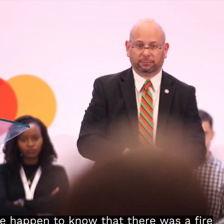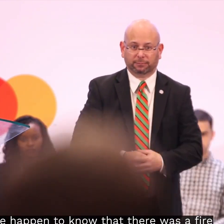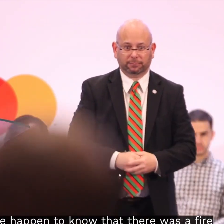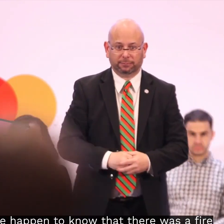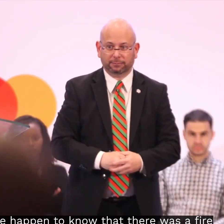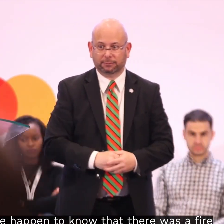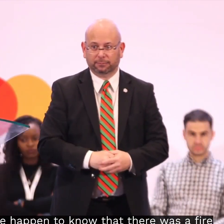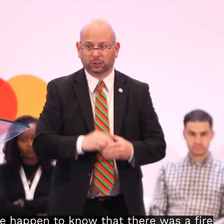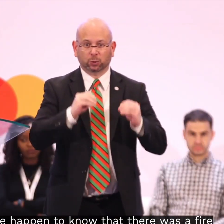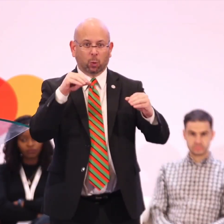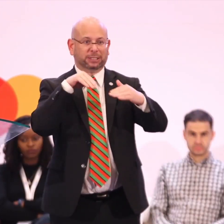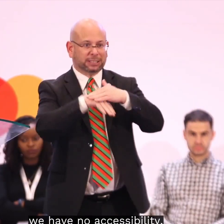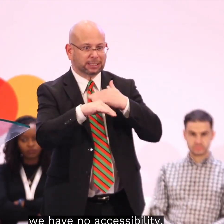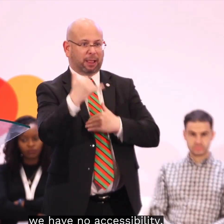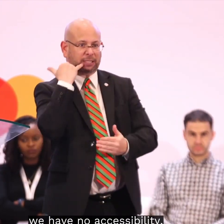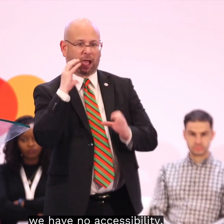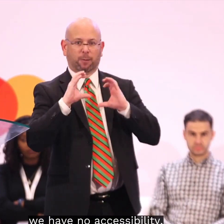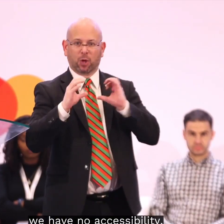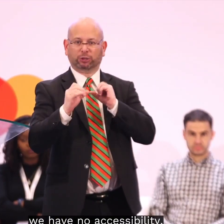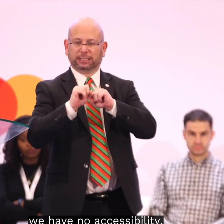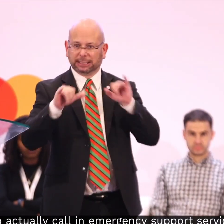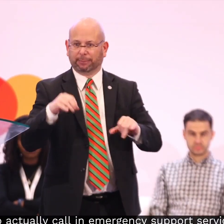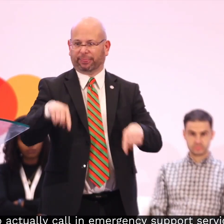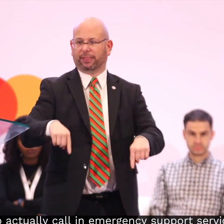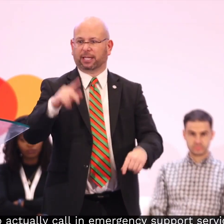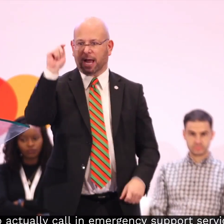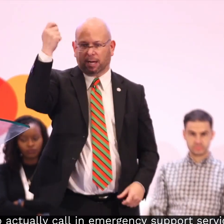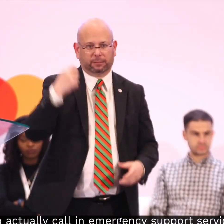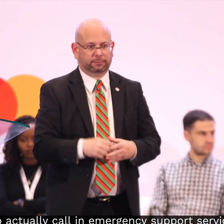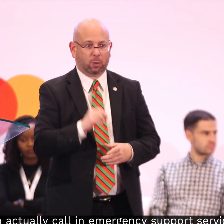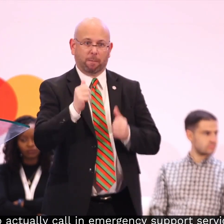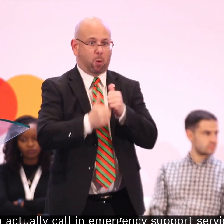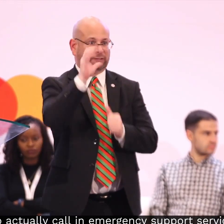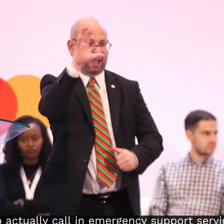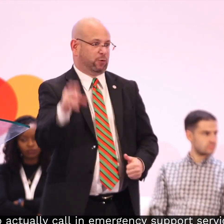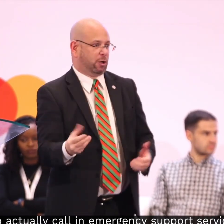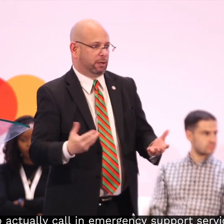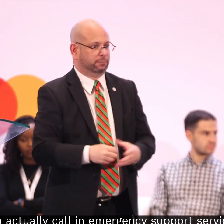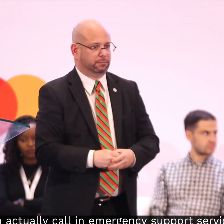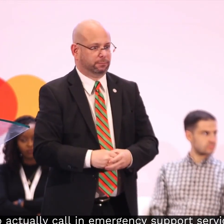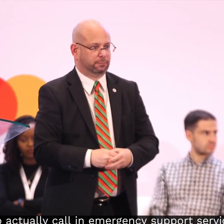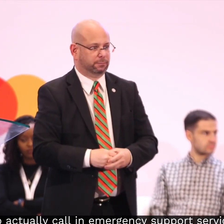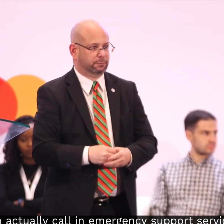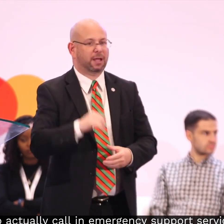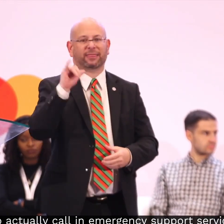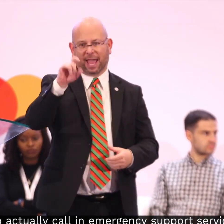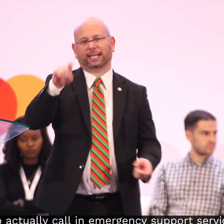know that there was a fire, we have no accessibility, no way to actually call in emergency support services.